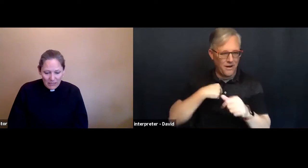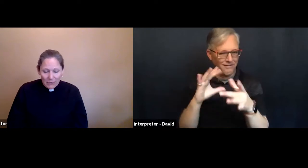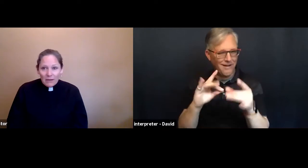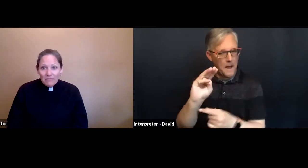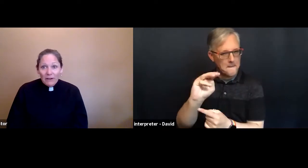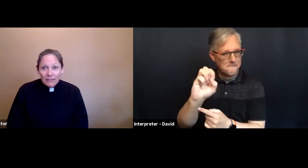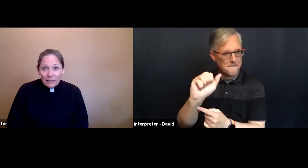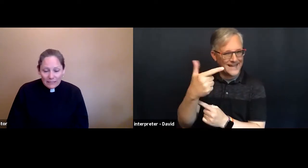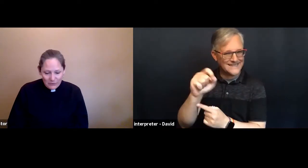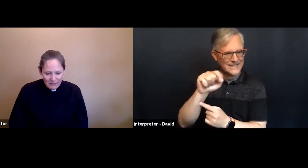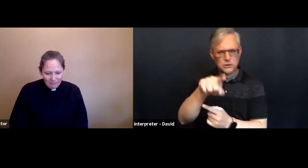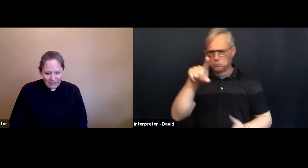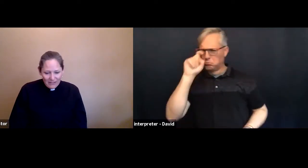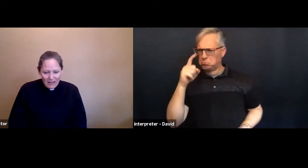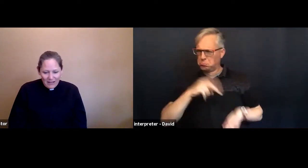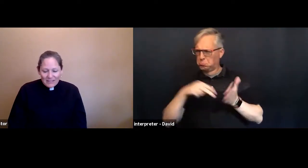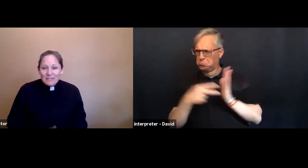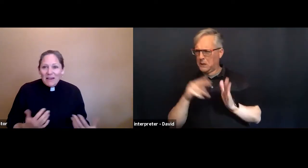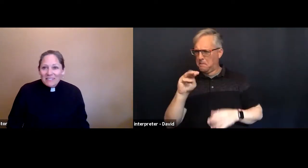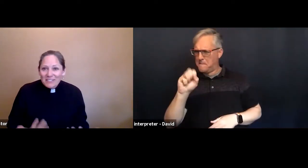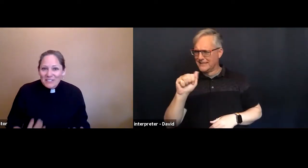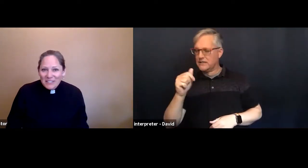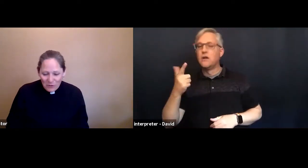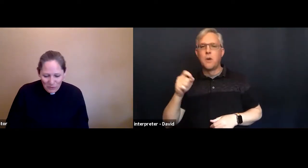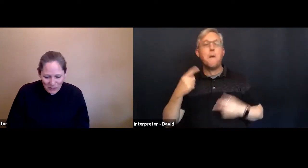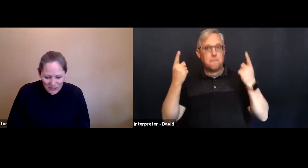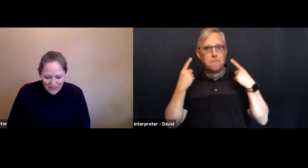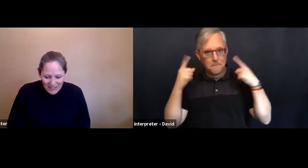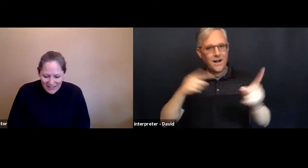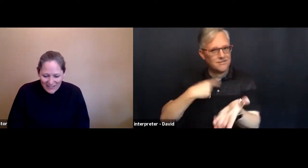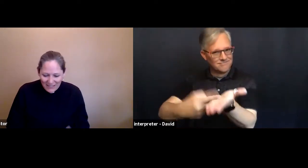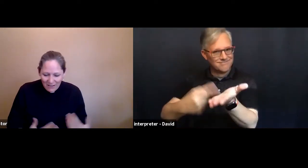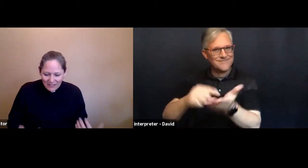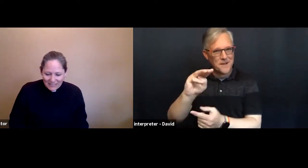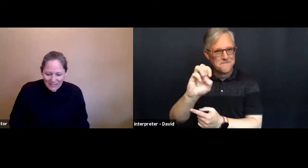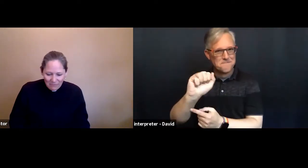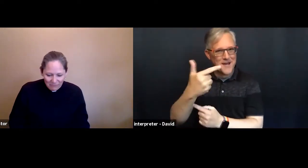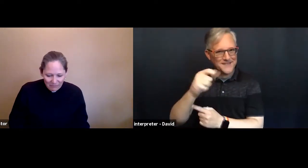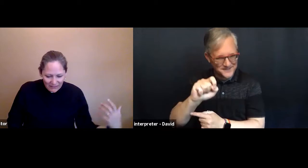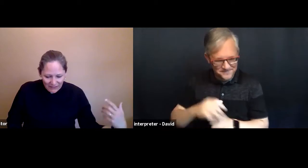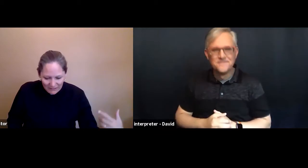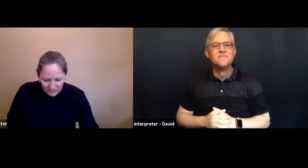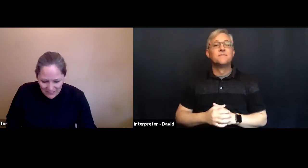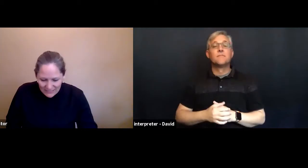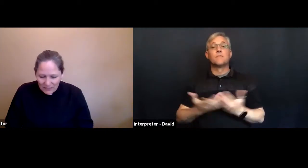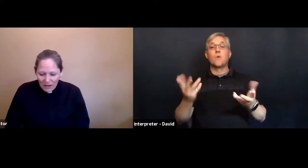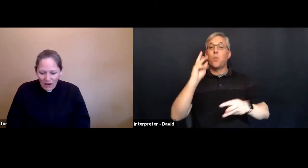beginning finally getting to it these messages in the world they tell us that somehow